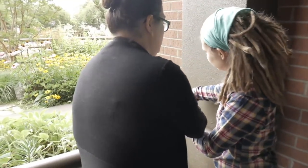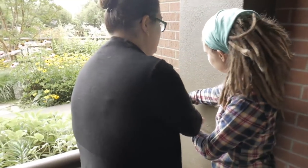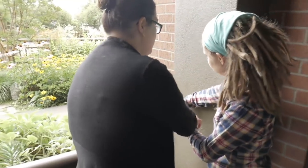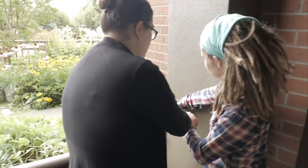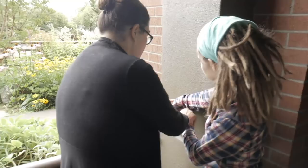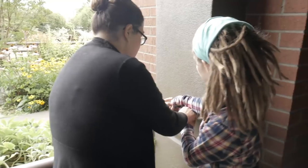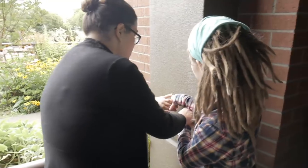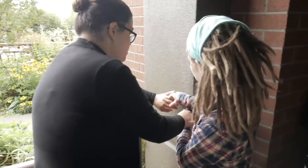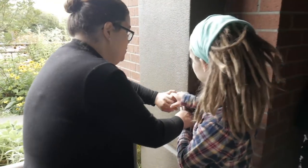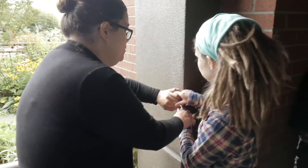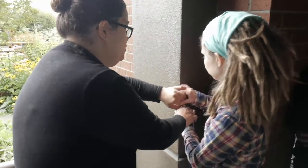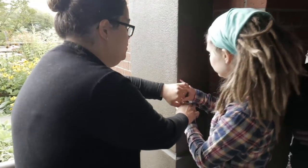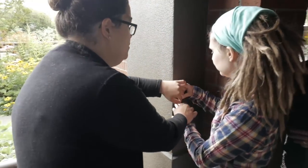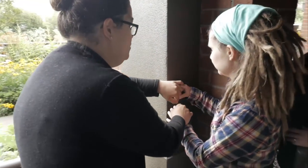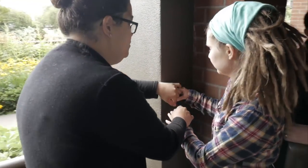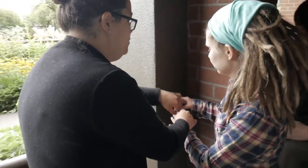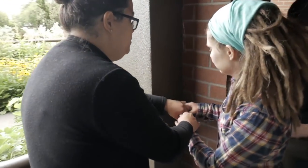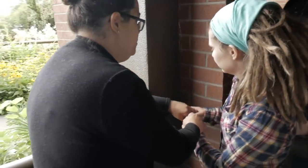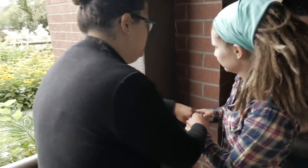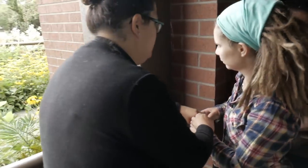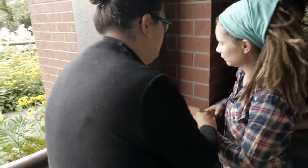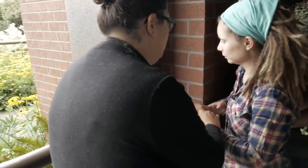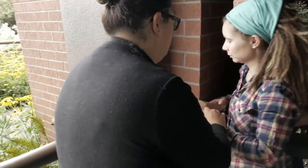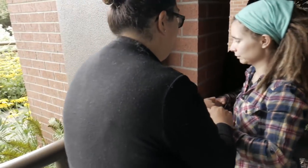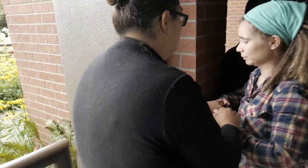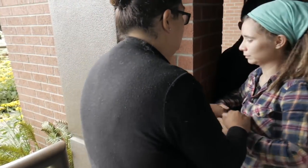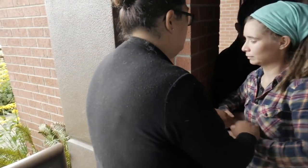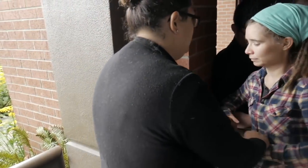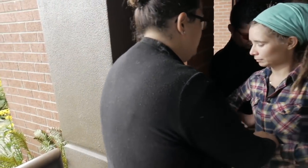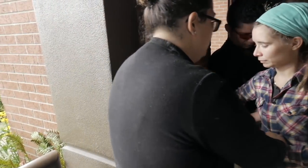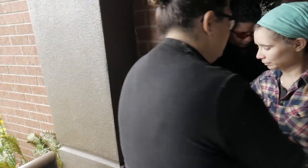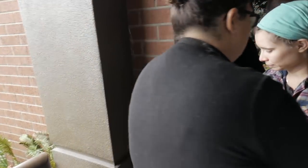tactile cues to let the actors know when to enter and exit.